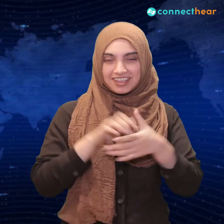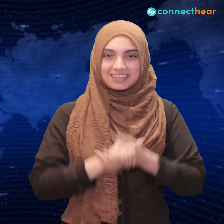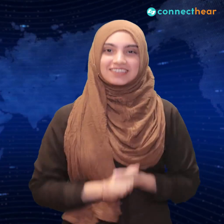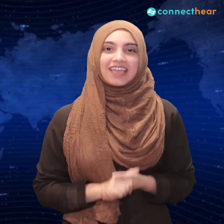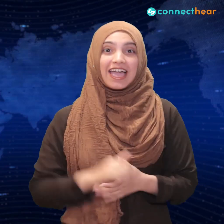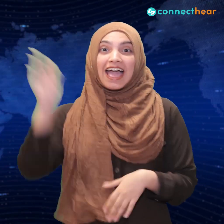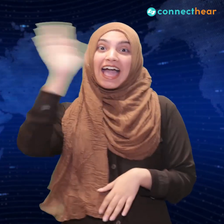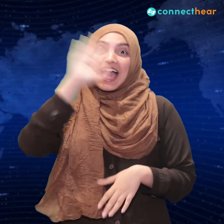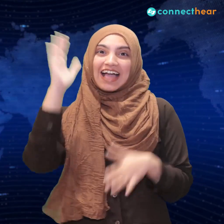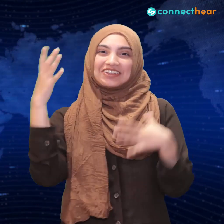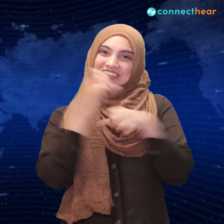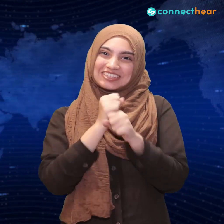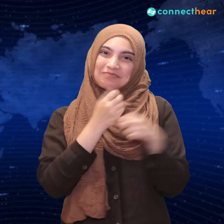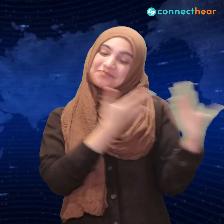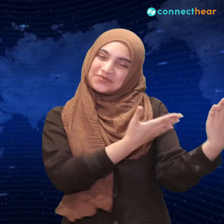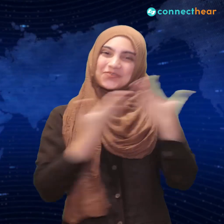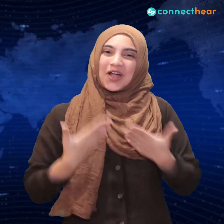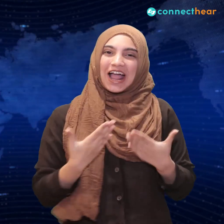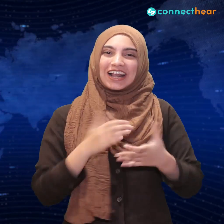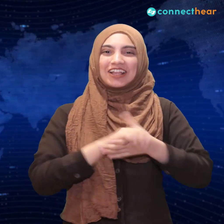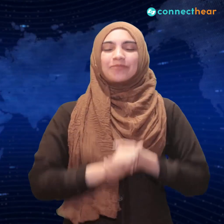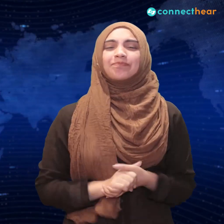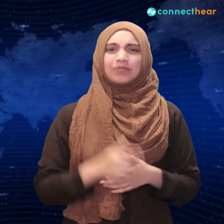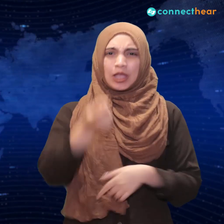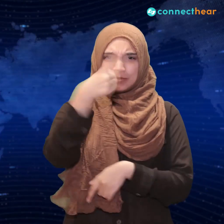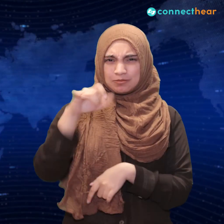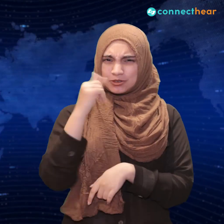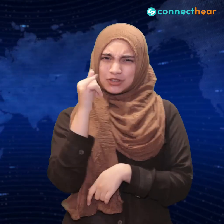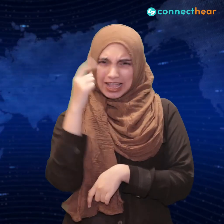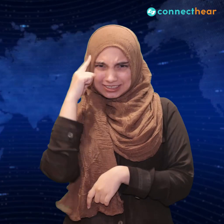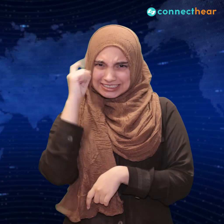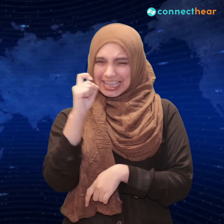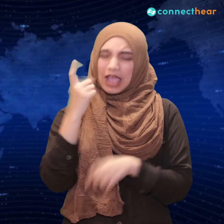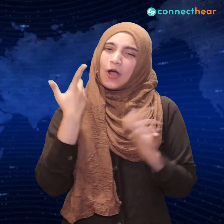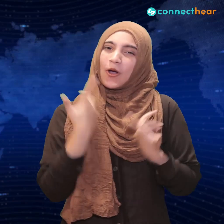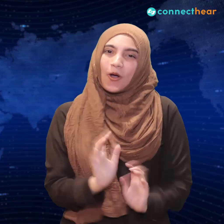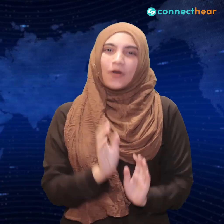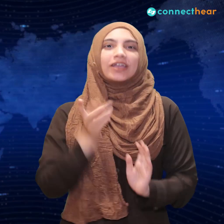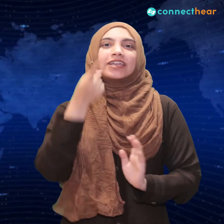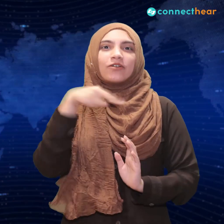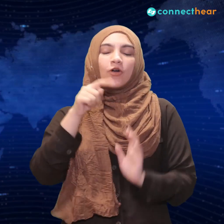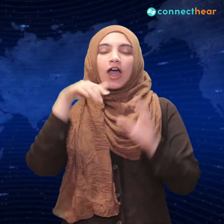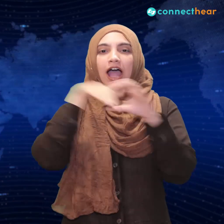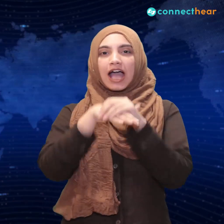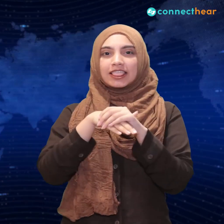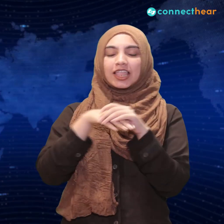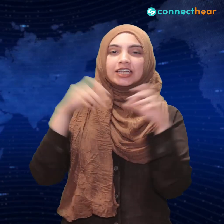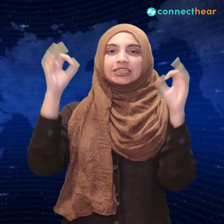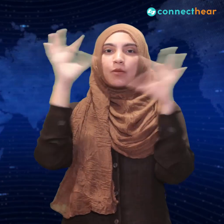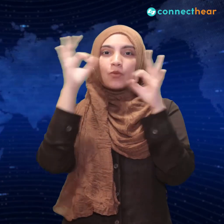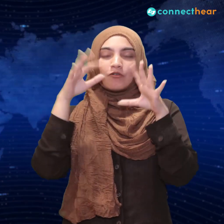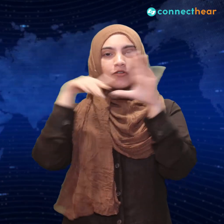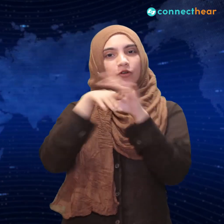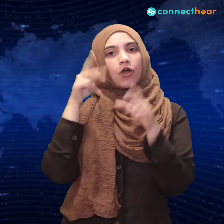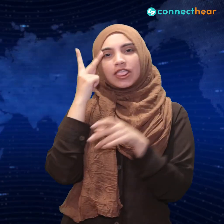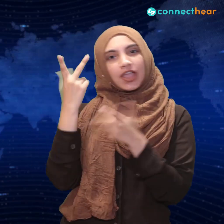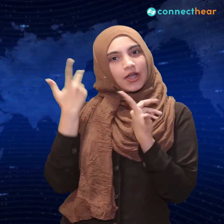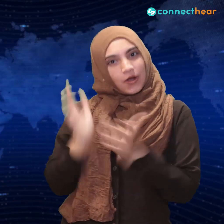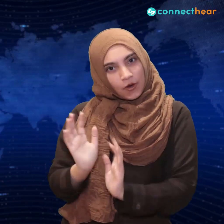Hello everyone, welcome to the channel. I'm sure by now many of you guys have watched the new Netflix series, Squid Game. You pretty much have to be